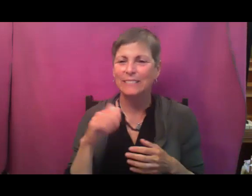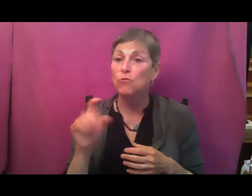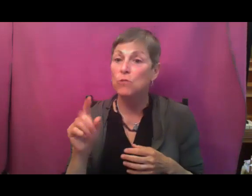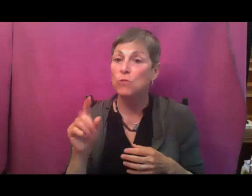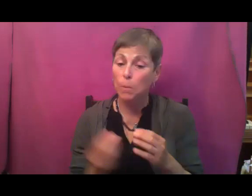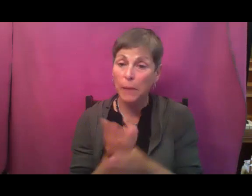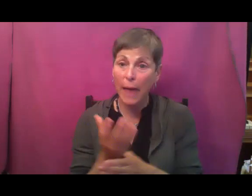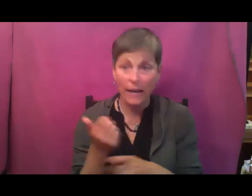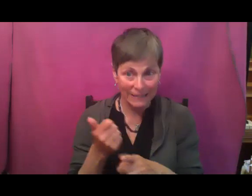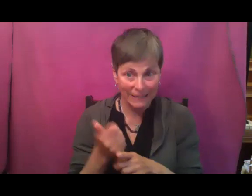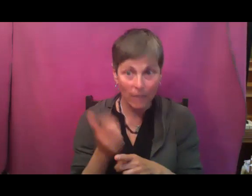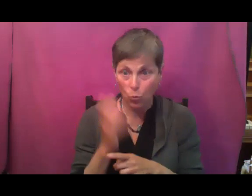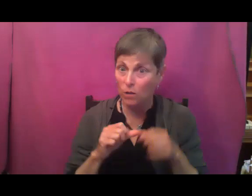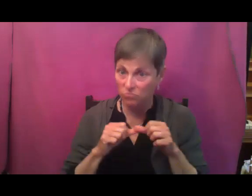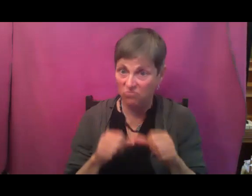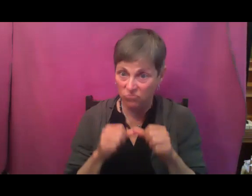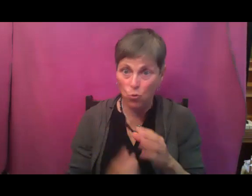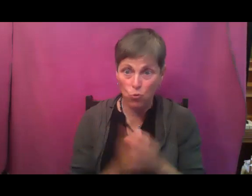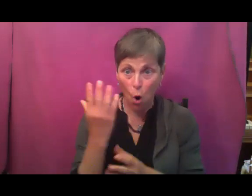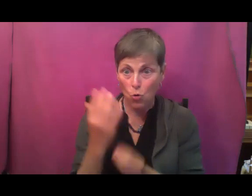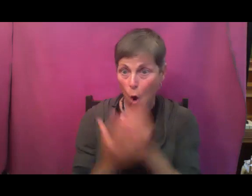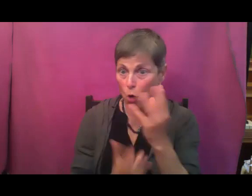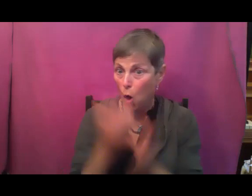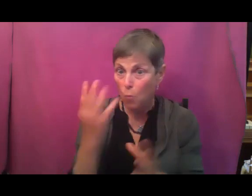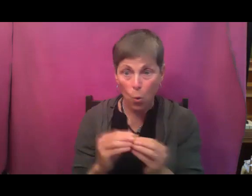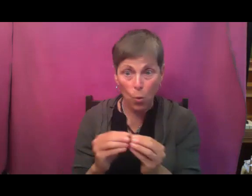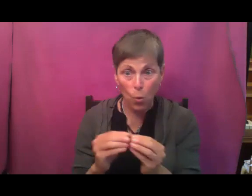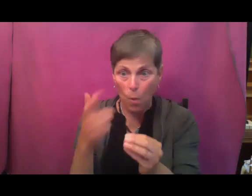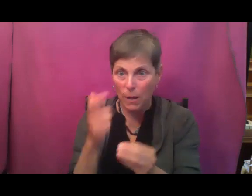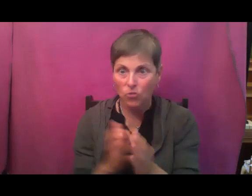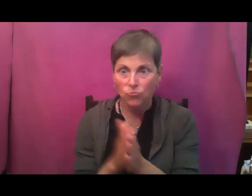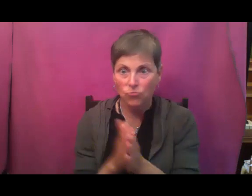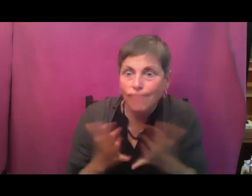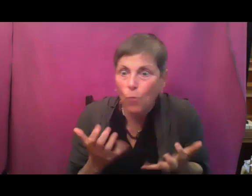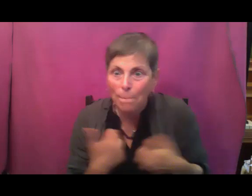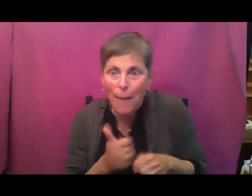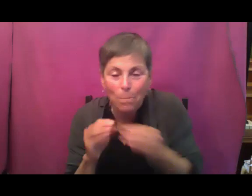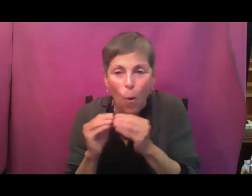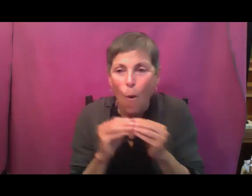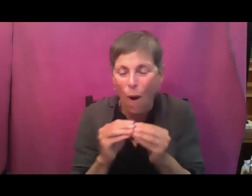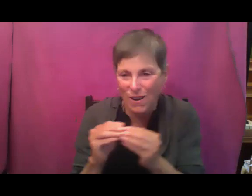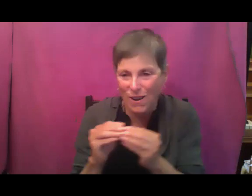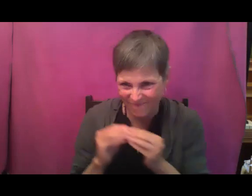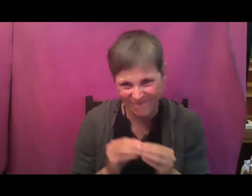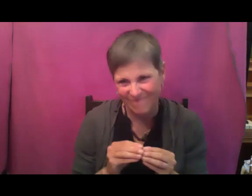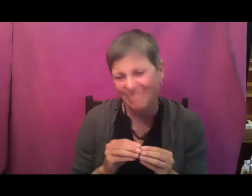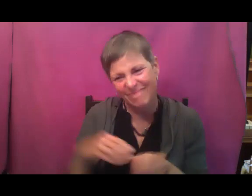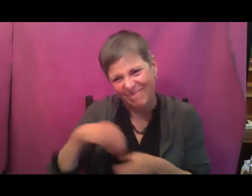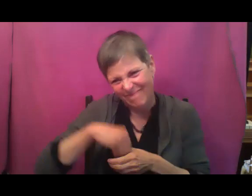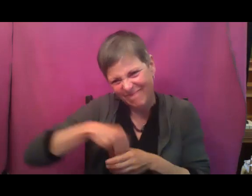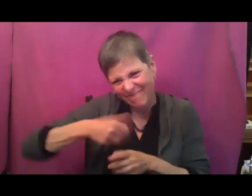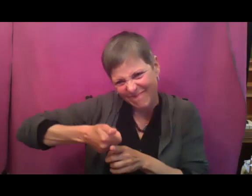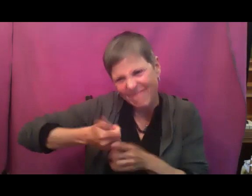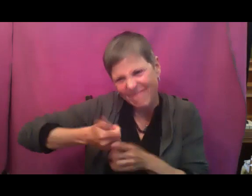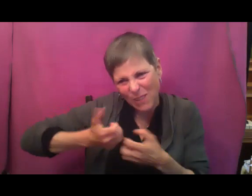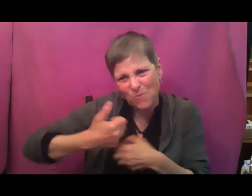continue producing cucumbers because it wants to continue to try to reproduce and make the next generation of beautiful, beloved cucumbers